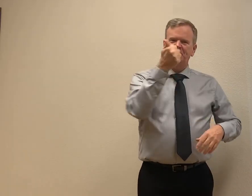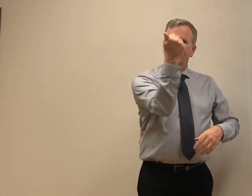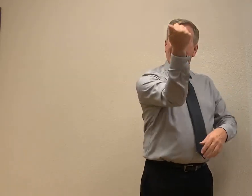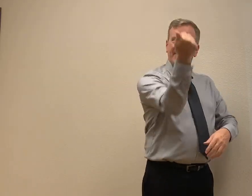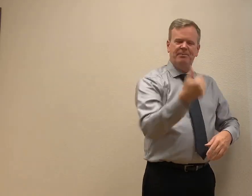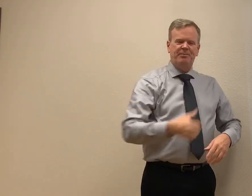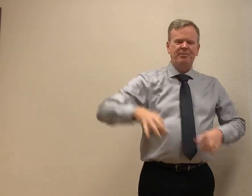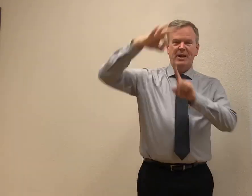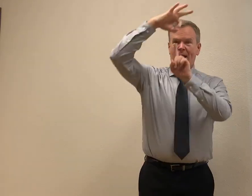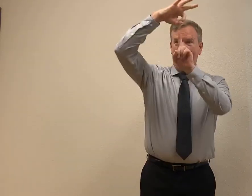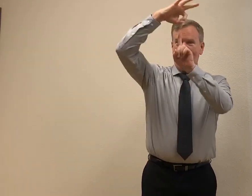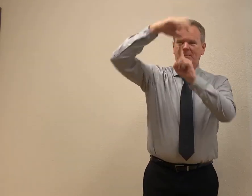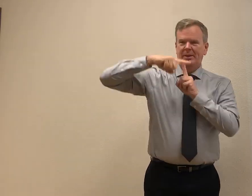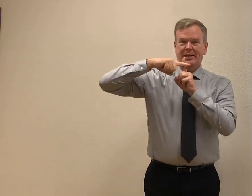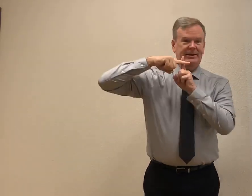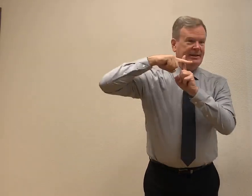W-A-I-T.